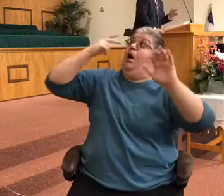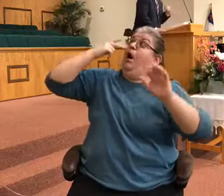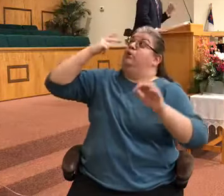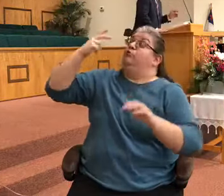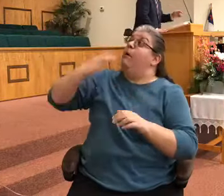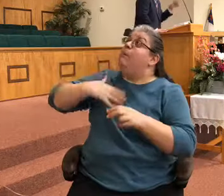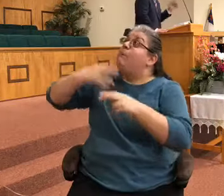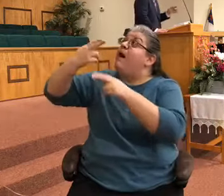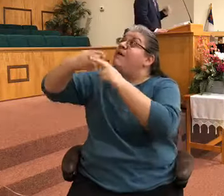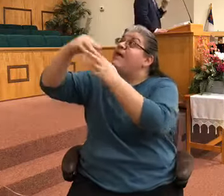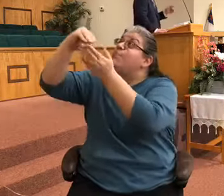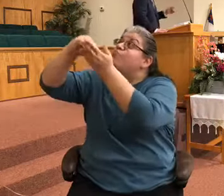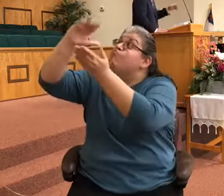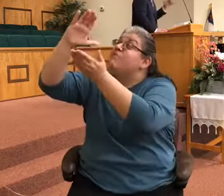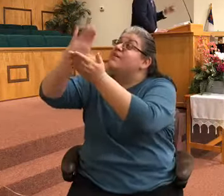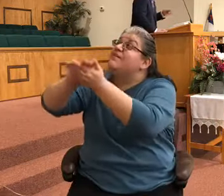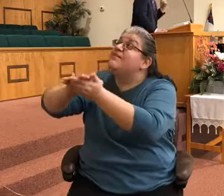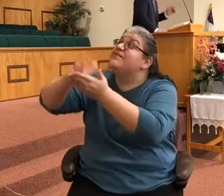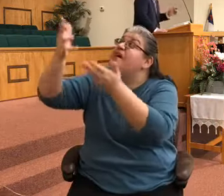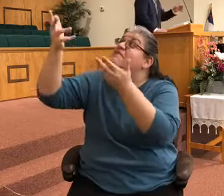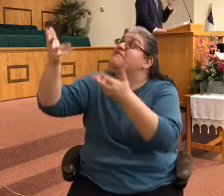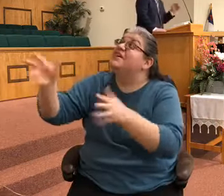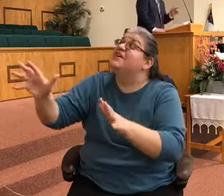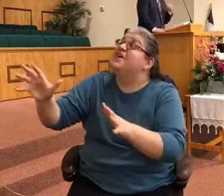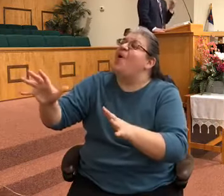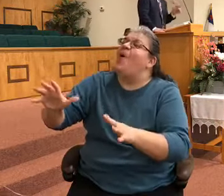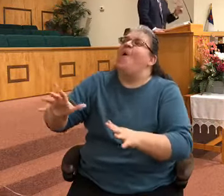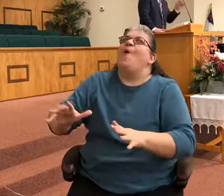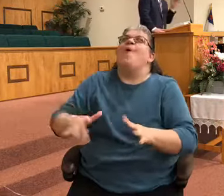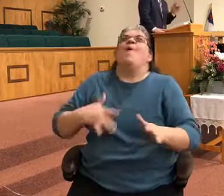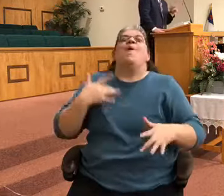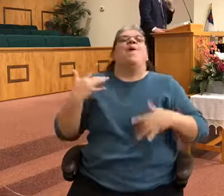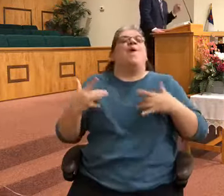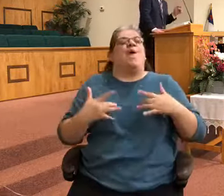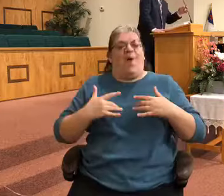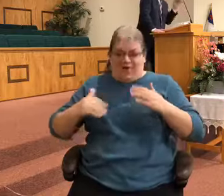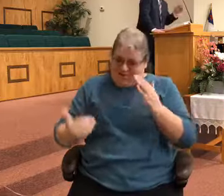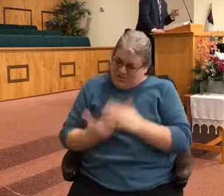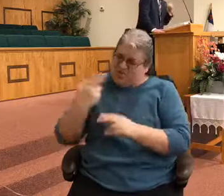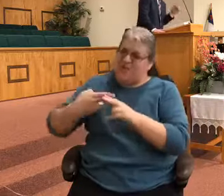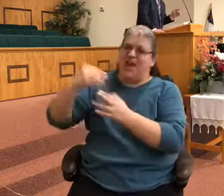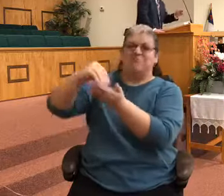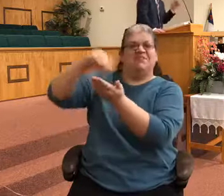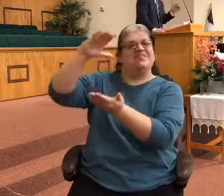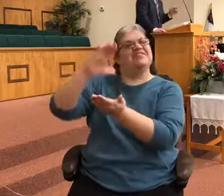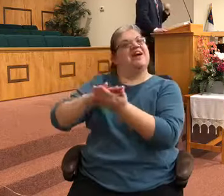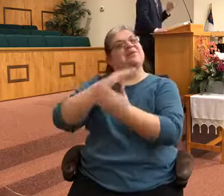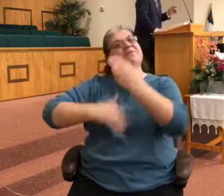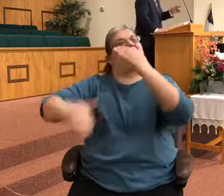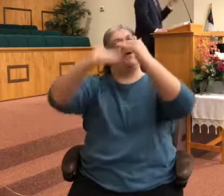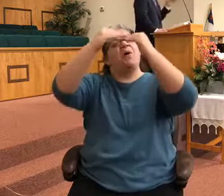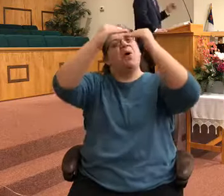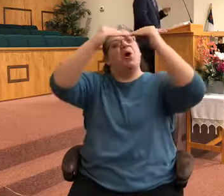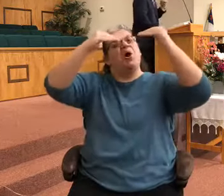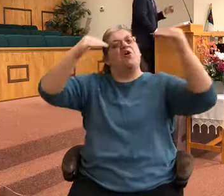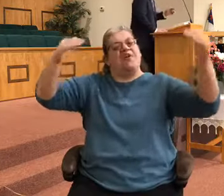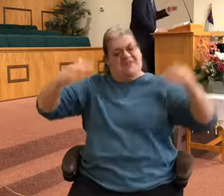is great in crown And the new day is present in our glory And it's mine,